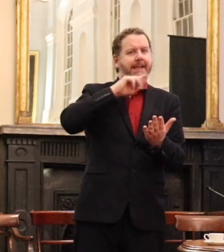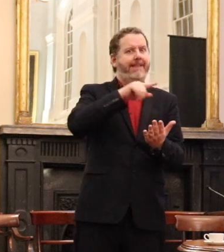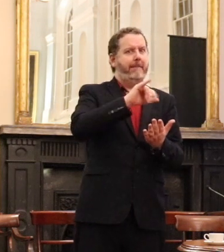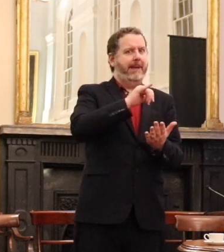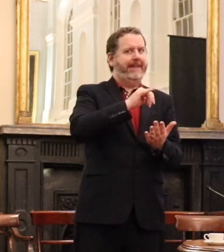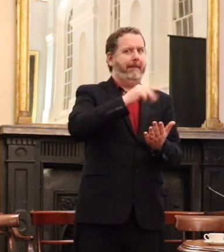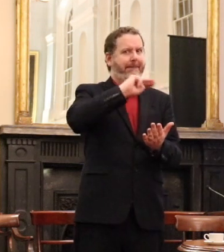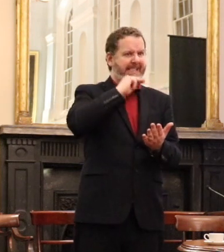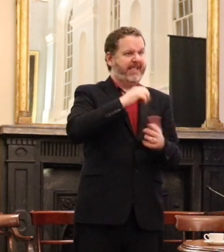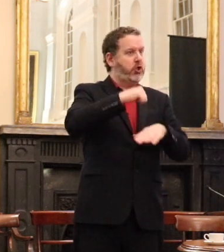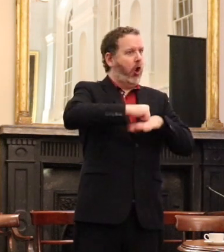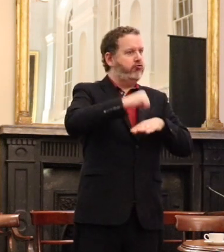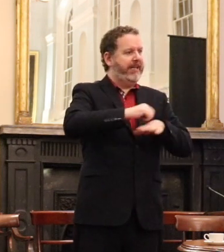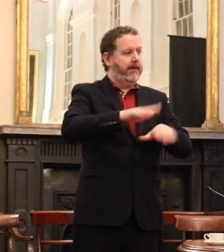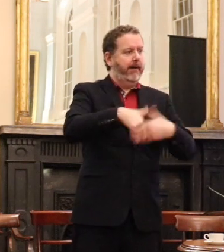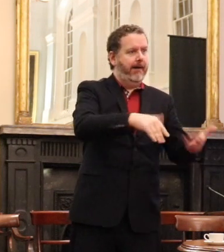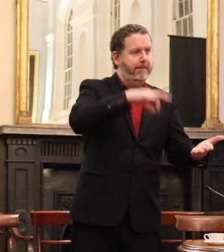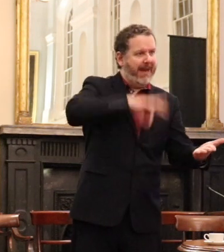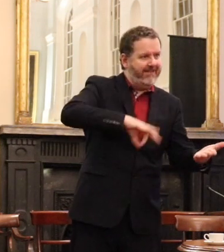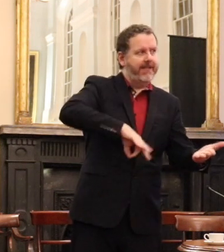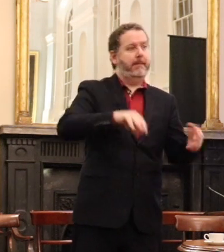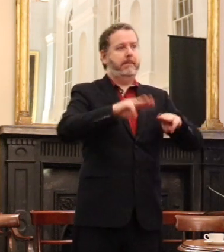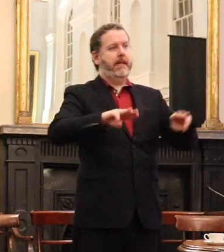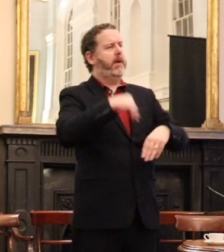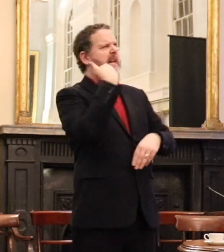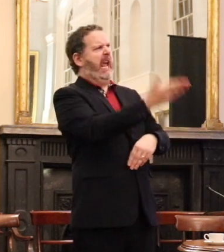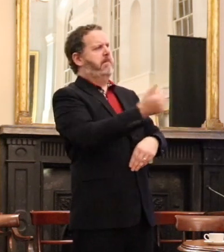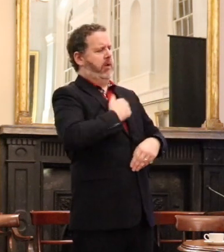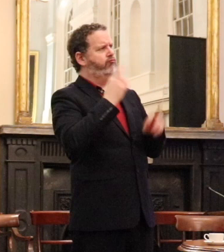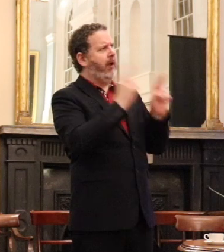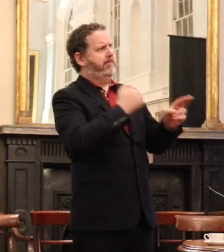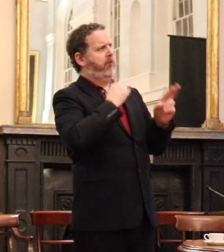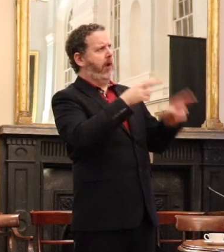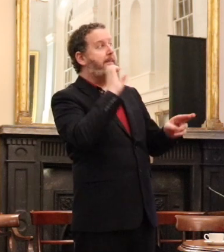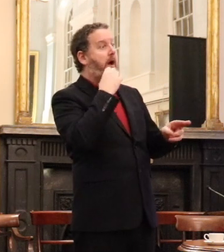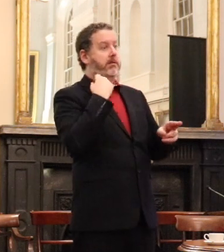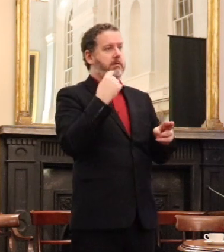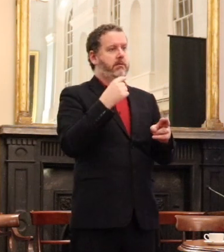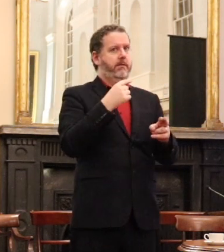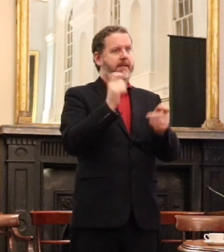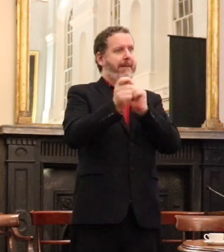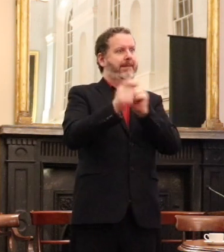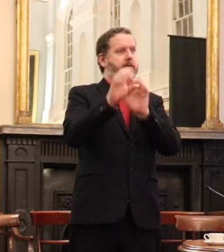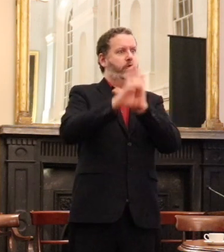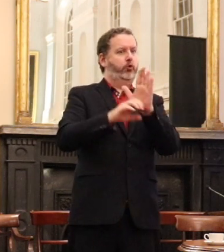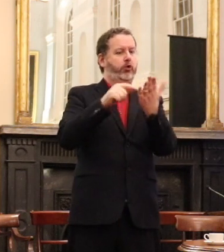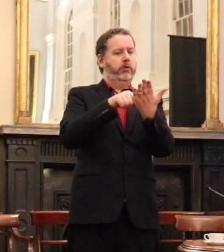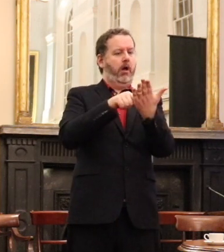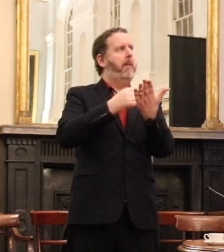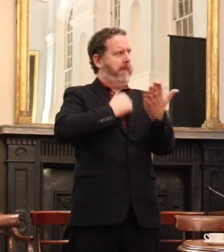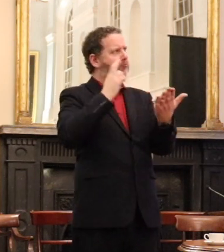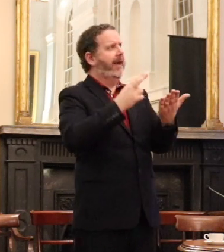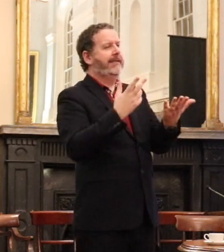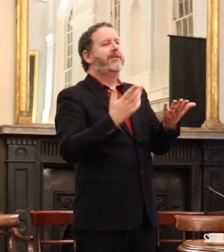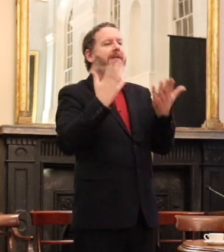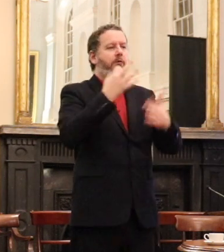and might give rise to people claiming and entitled and a right as a result of the amendment. So what is being proposed is a pullback